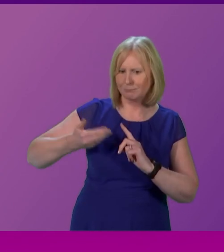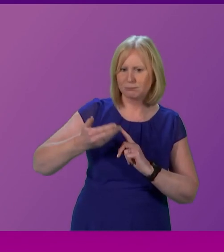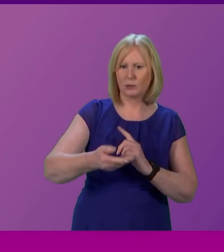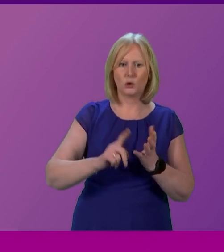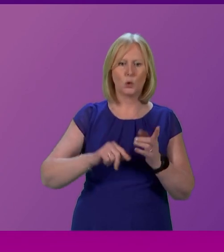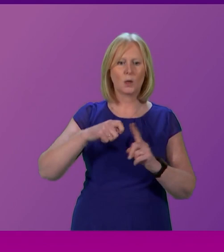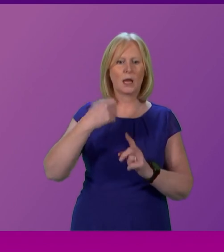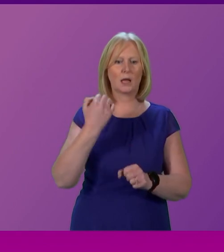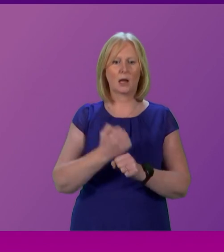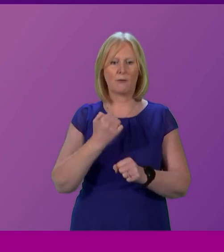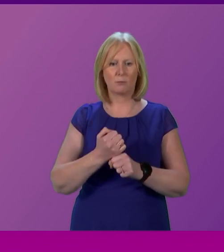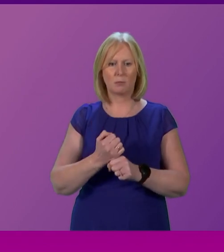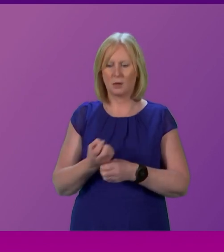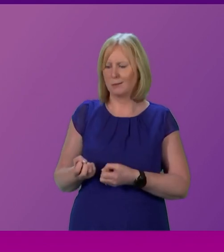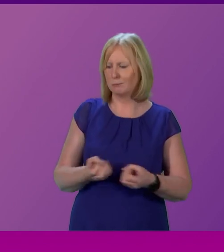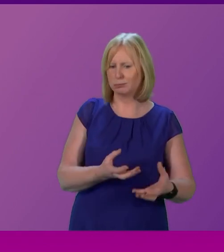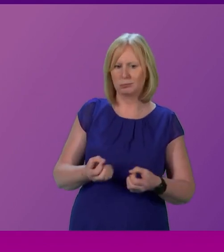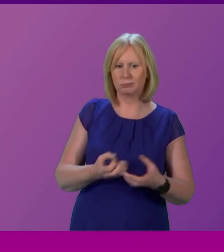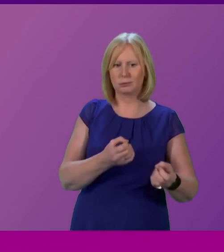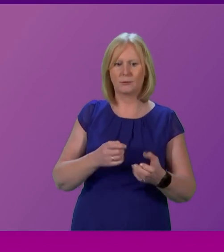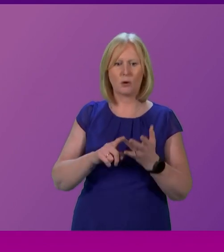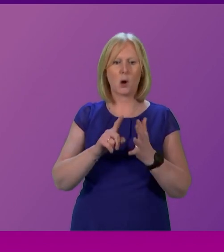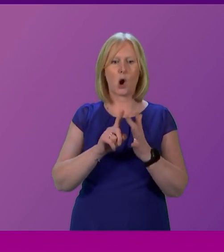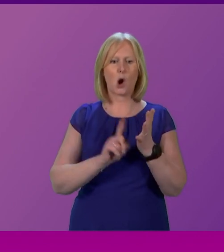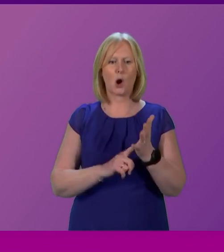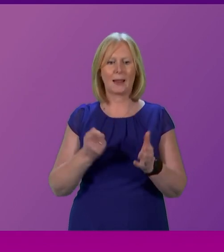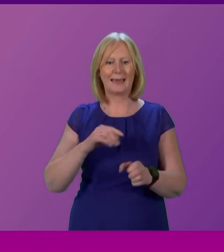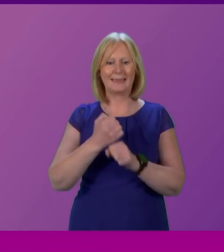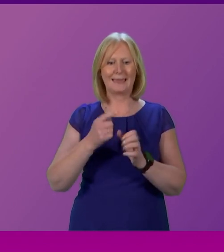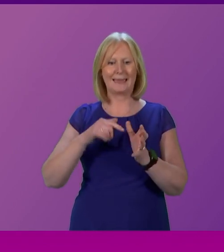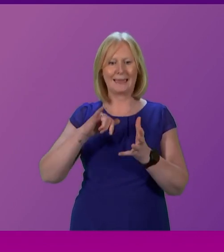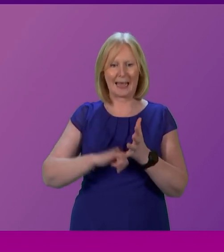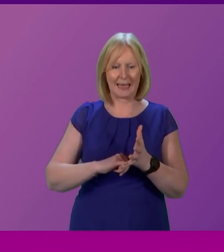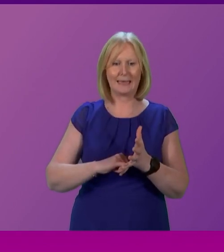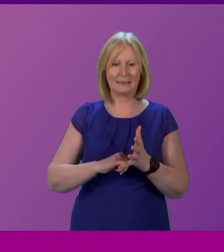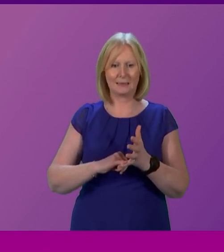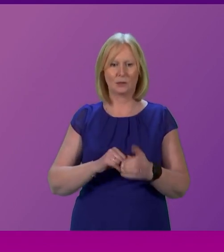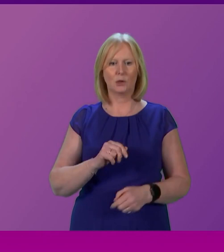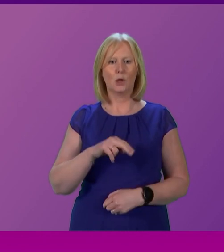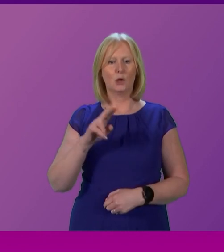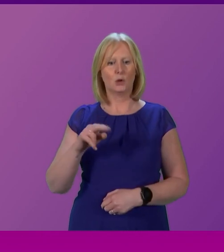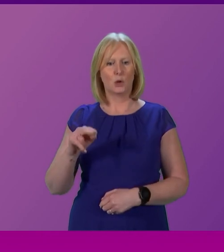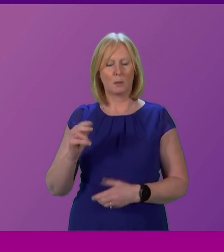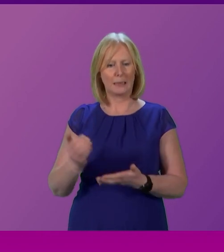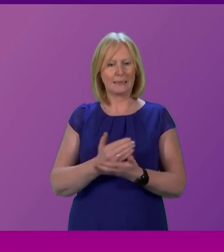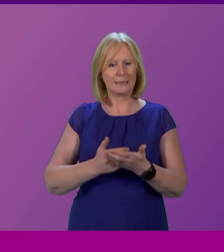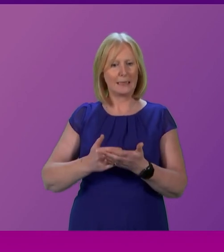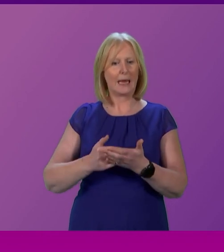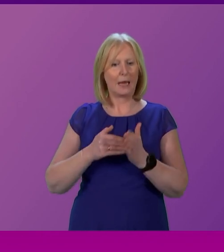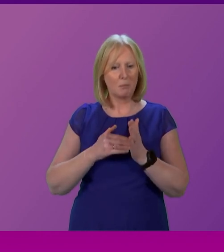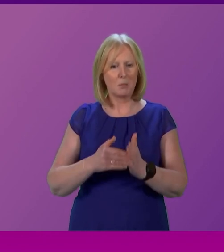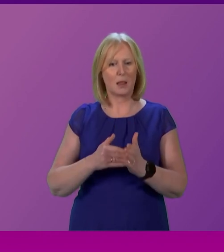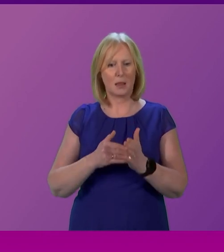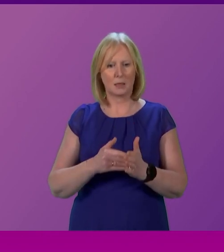squandering the oil and gas revenues. Norway saved trillions. In the Bank of UK PLC, just a